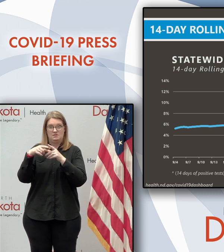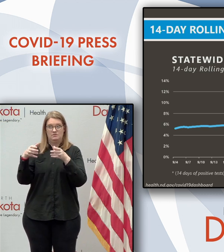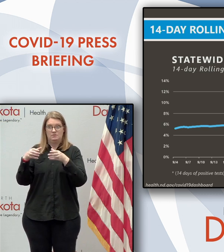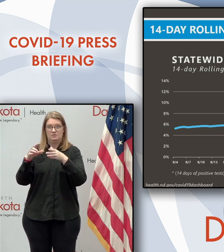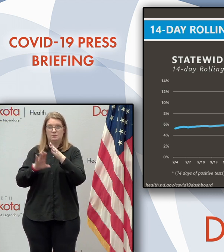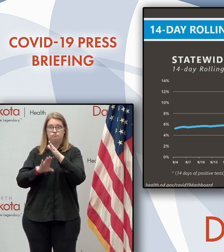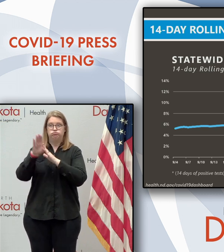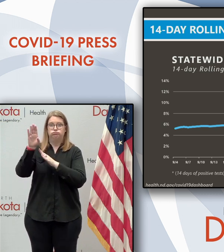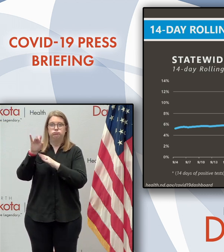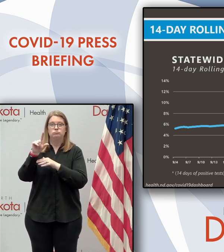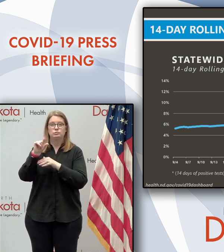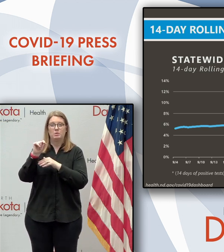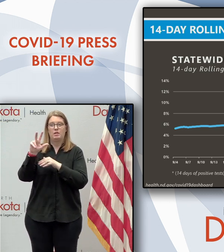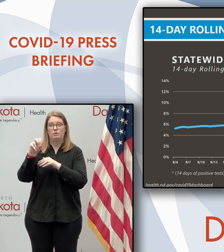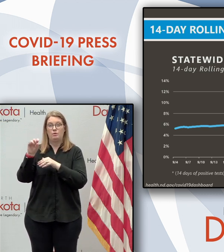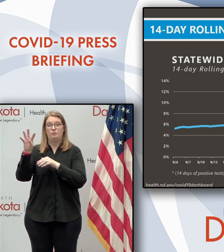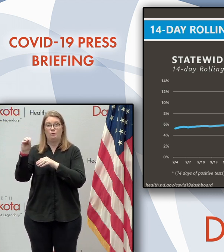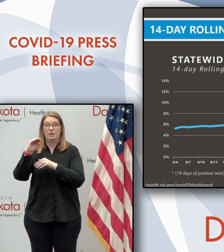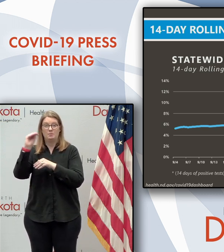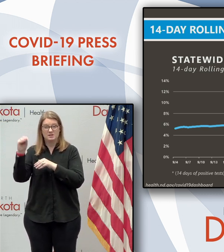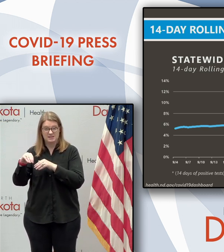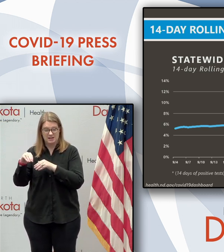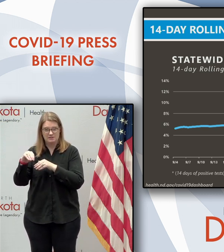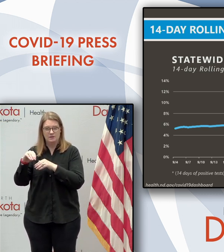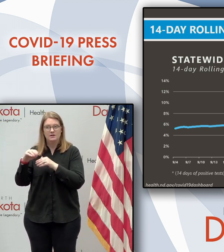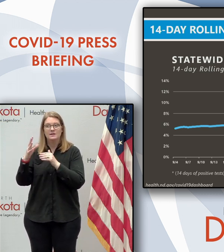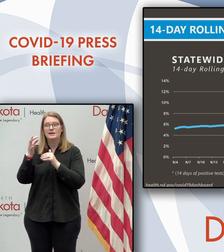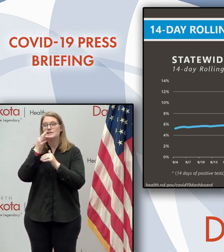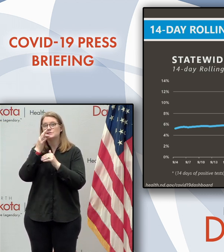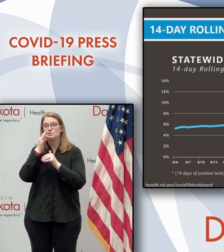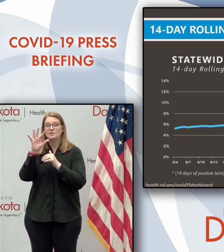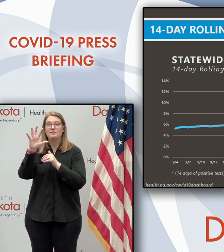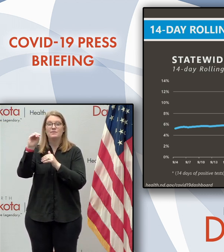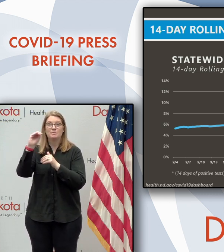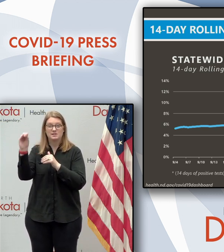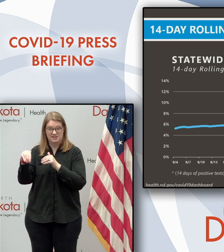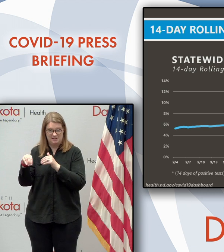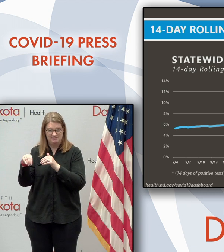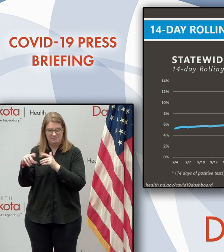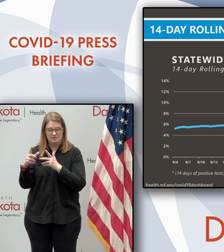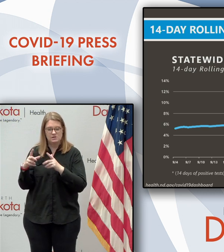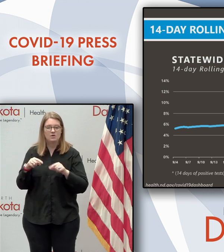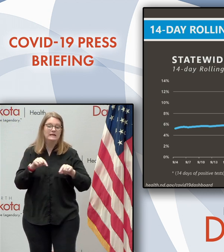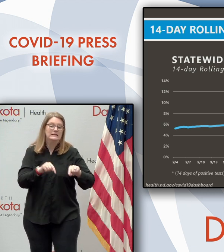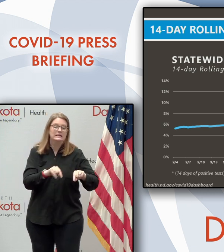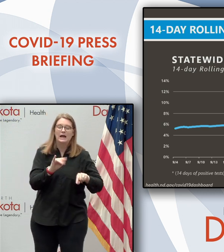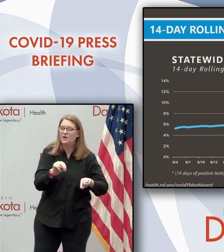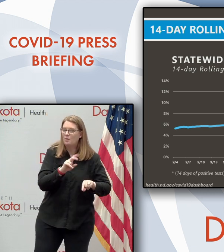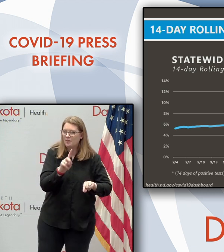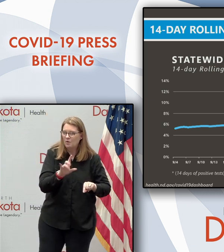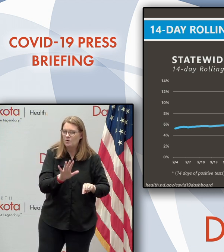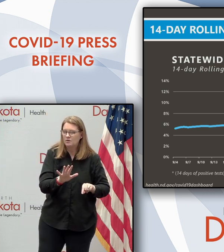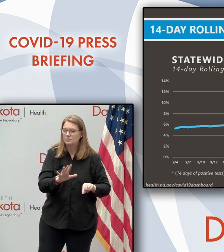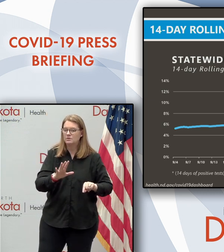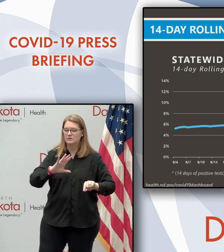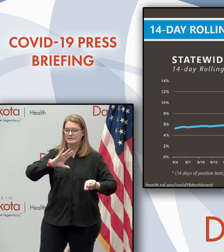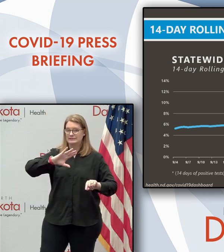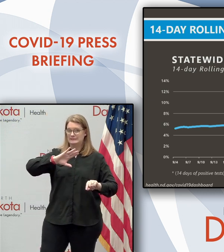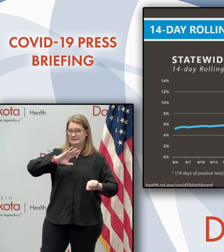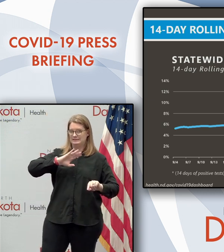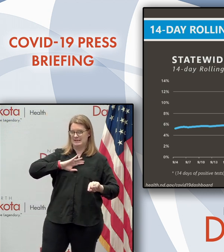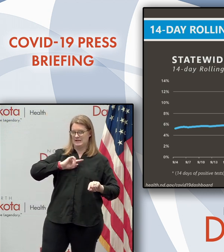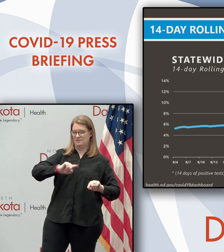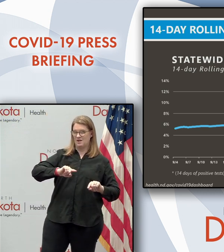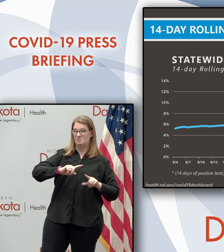20%, 30%, 40%, even now crossing 50% in some states. So we are, uh, pleased that we're here, but we're not